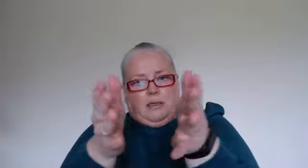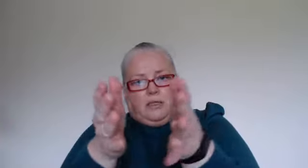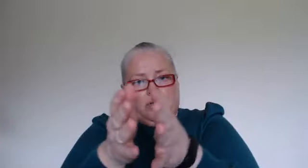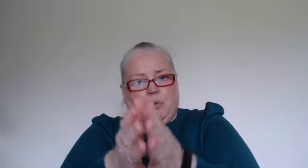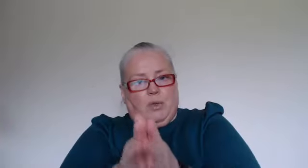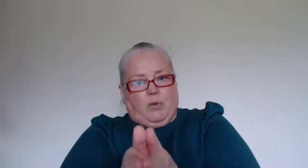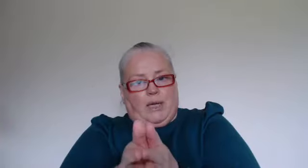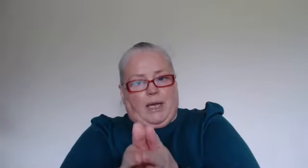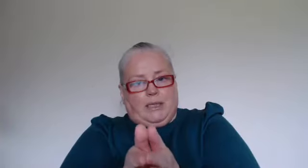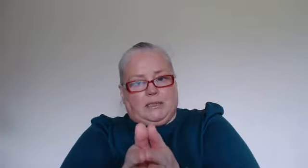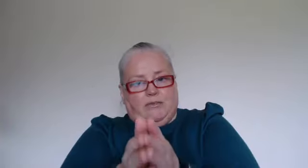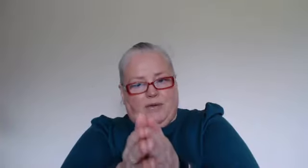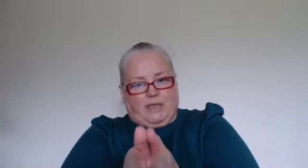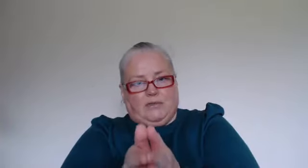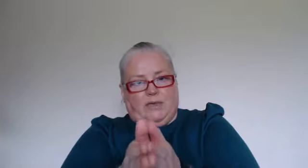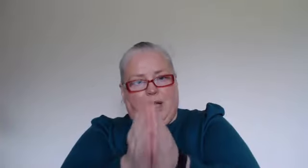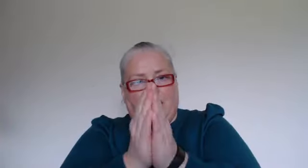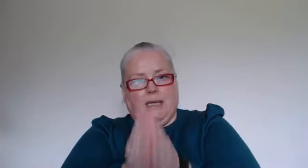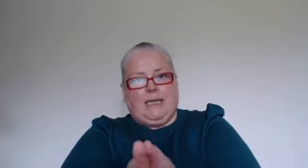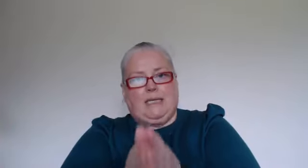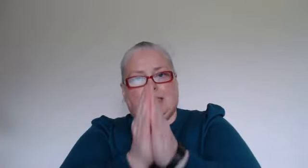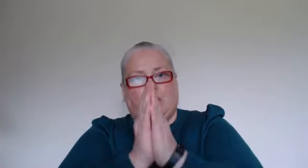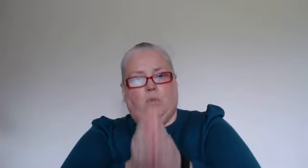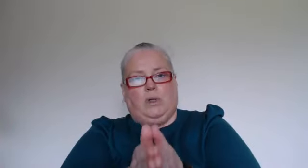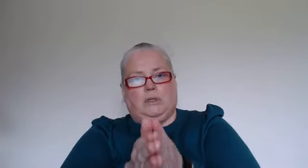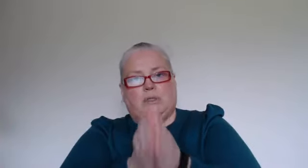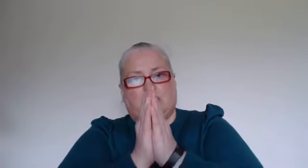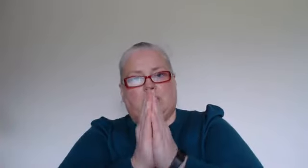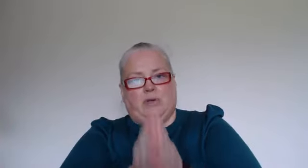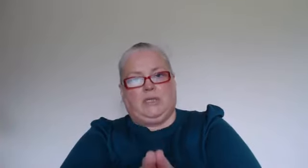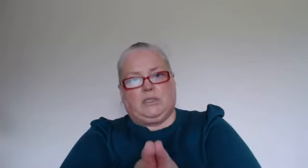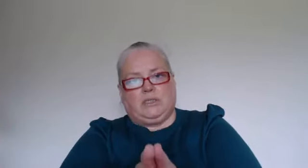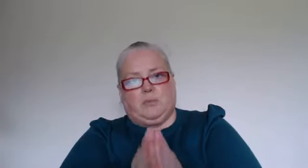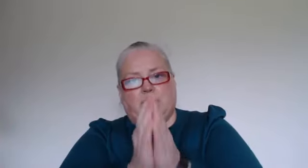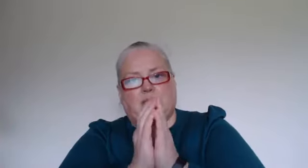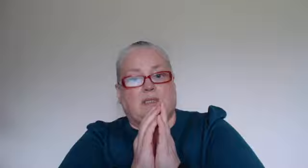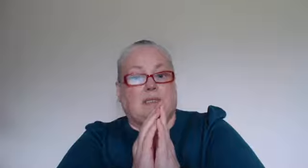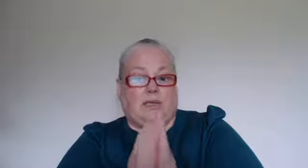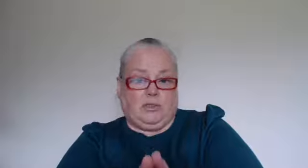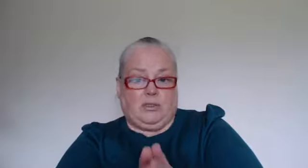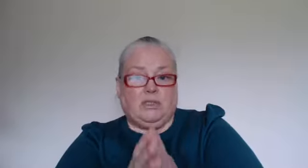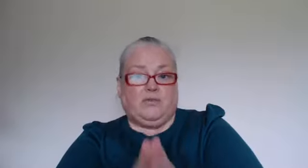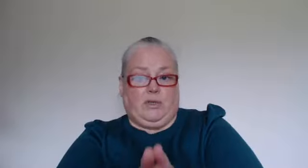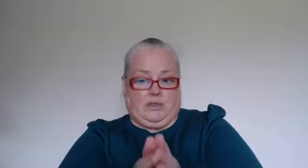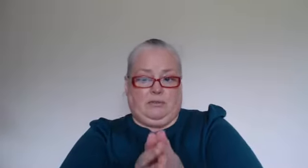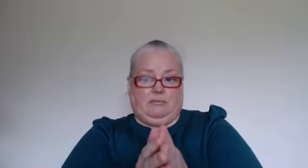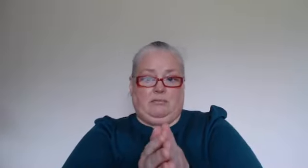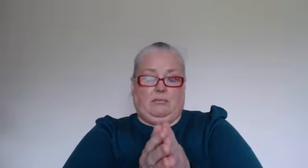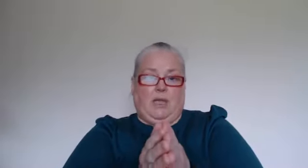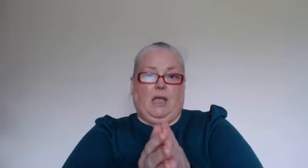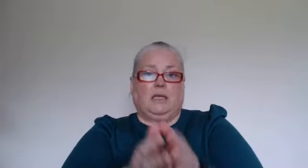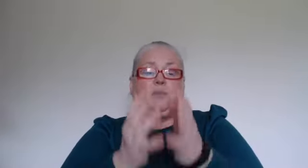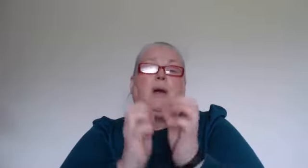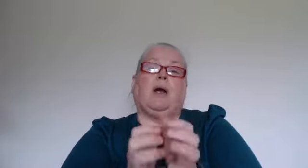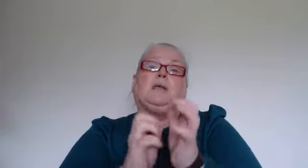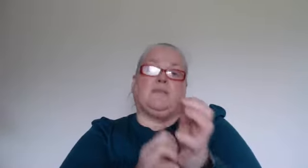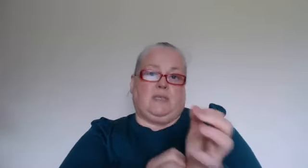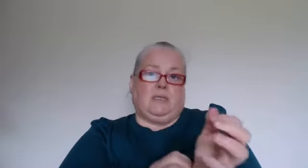to communicate effectively our needs and wants in a relationship is essential it's vital it's part of setting